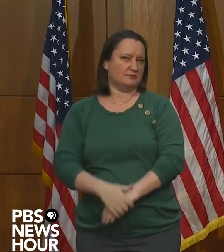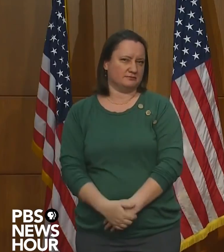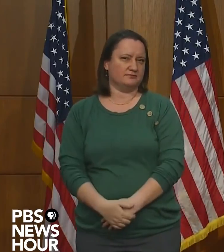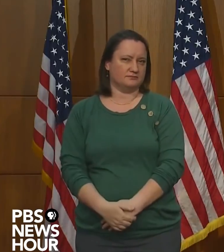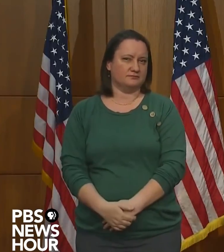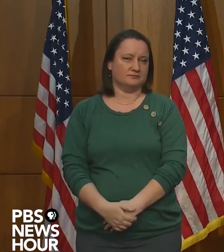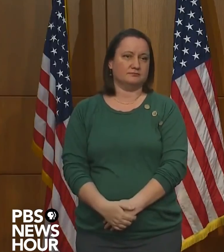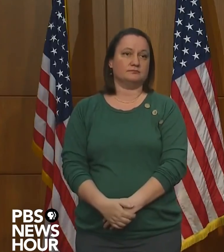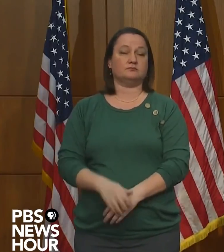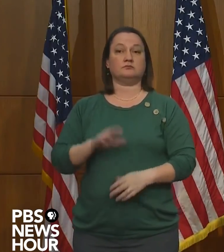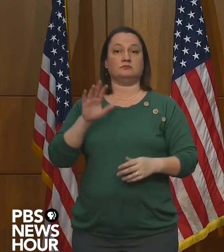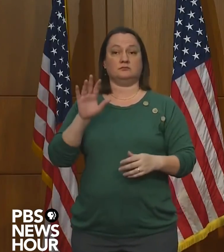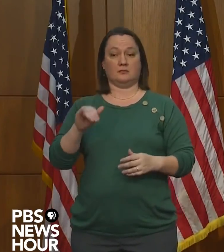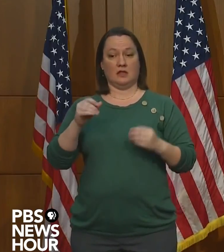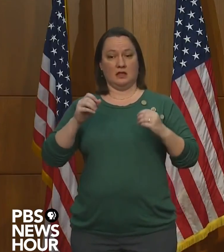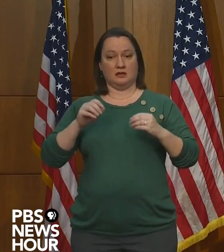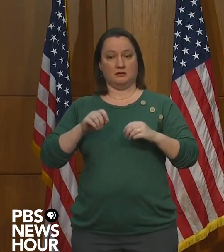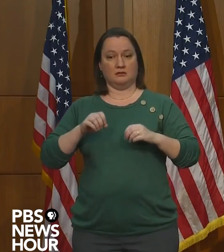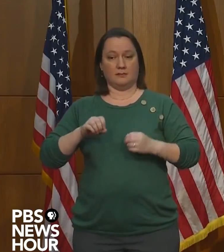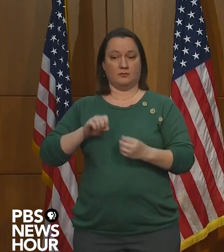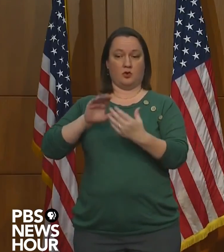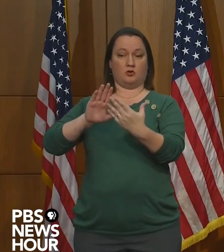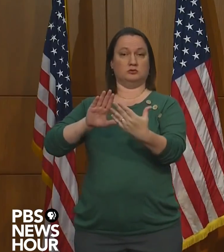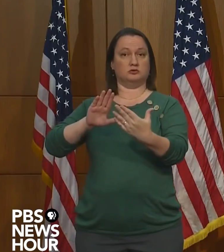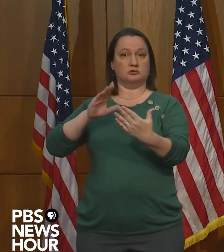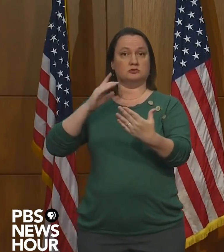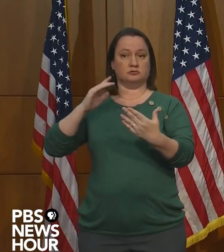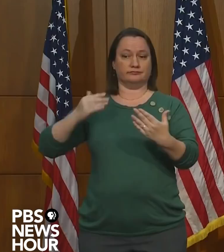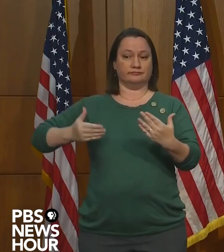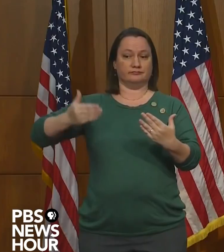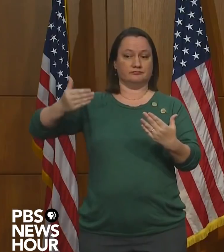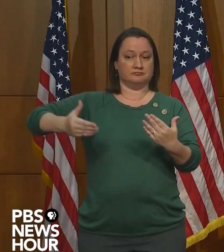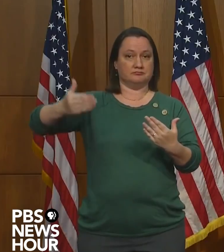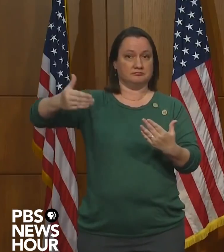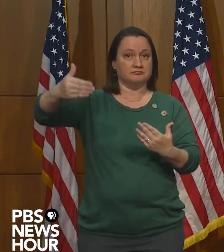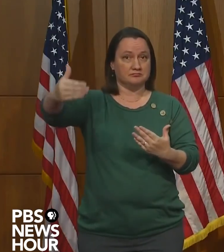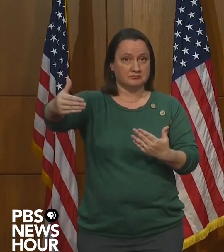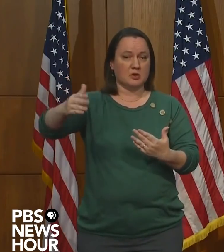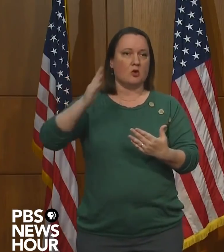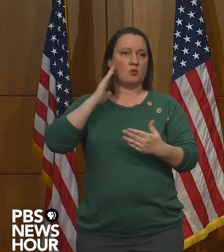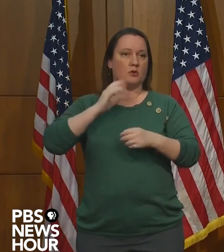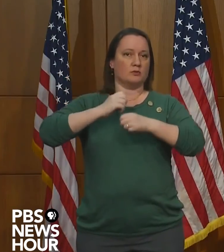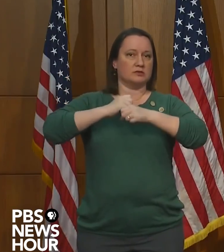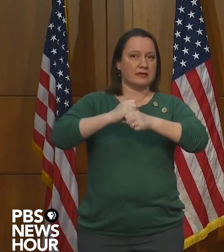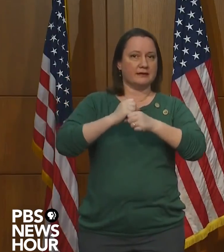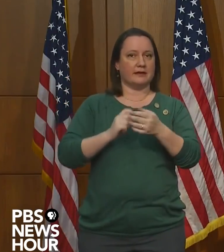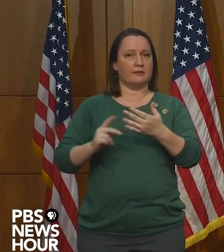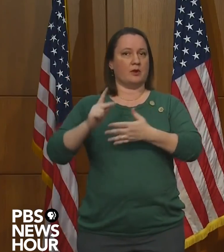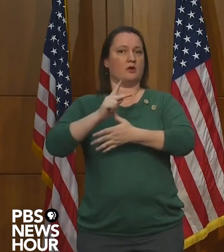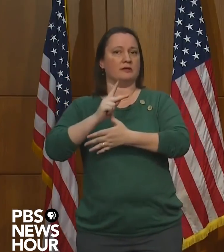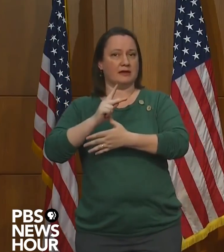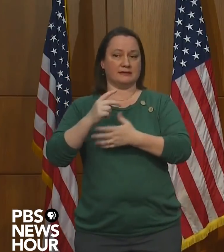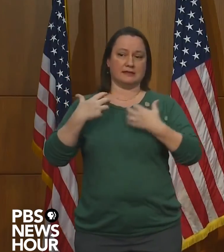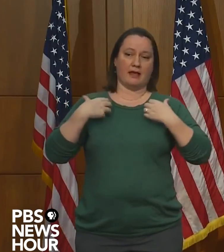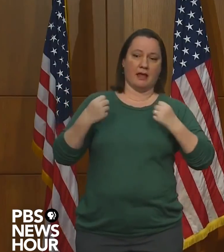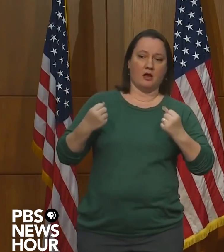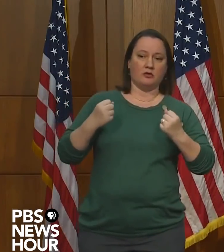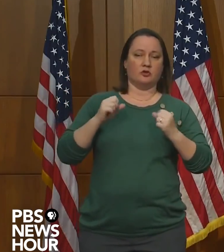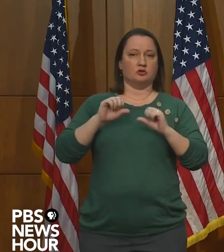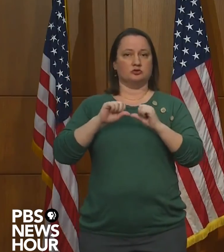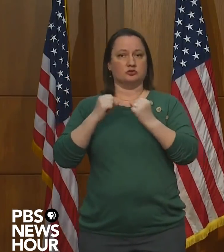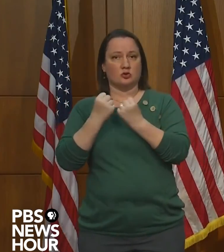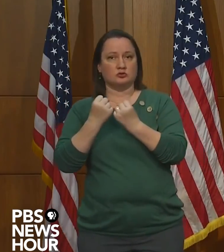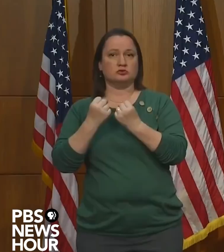This approach to reopening our schools protects and prioritizes the health and social, emotional, and